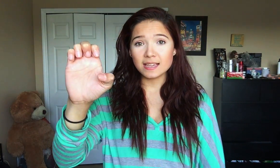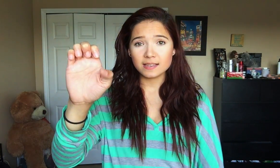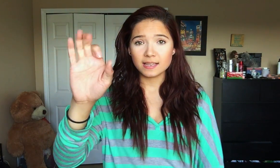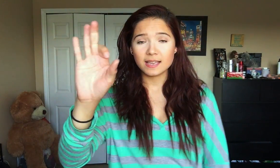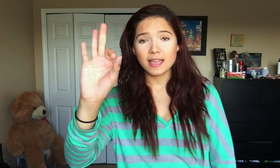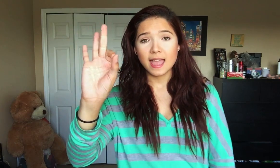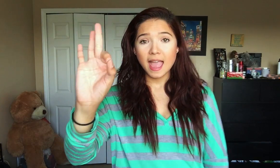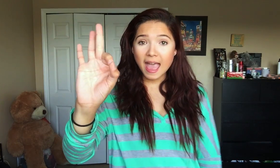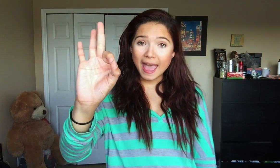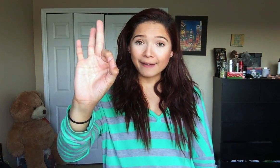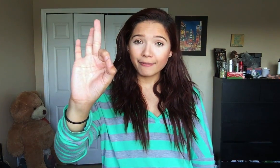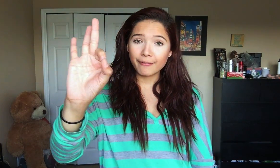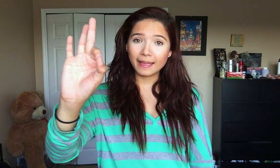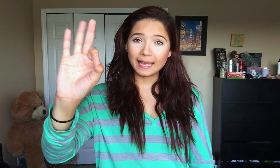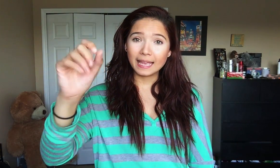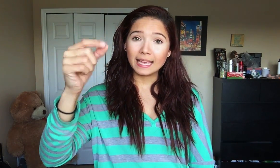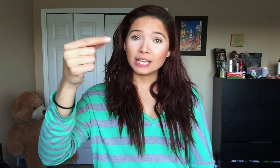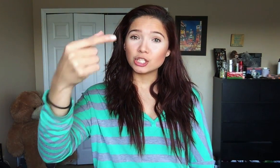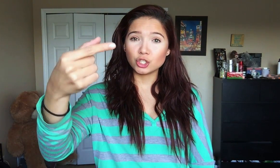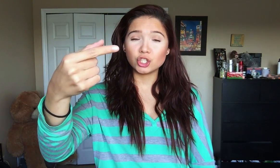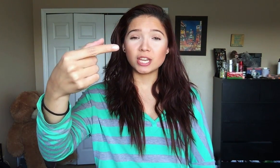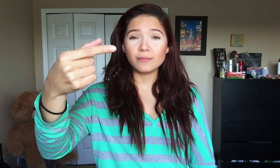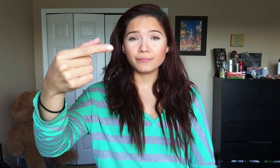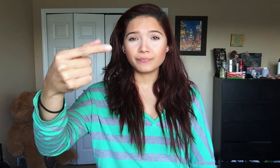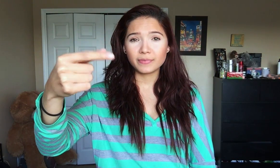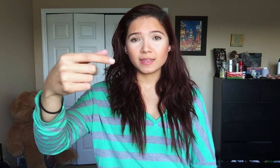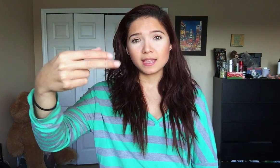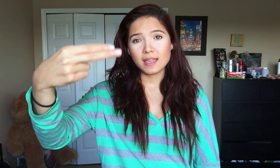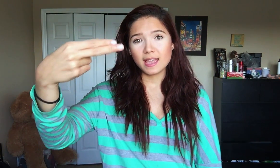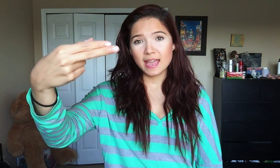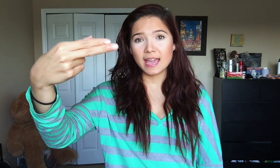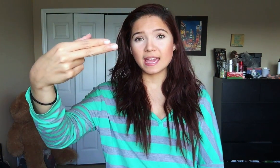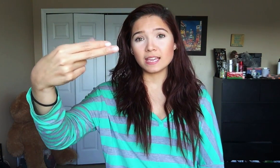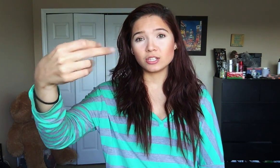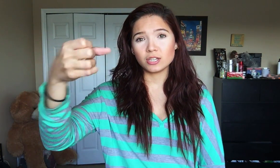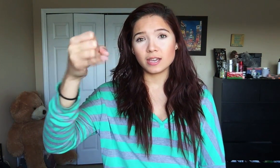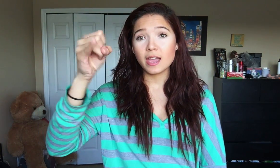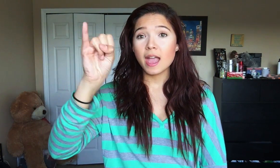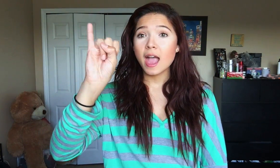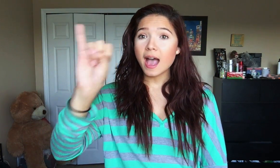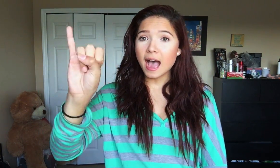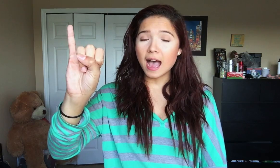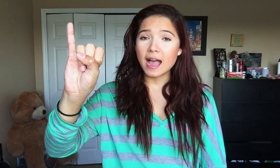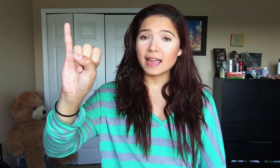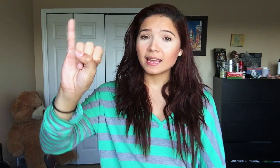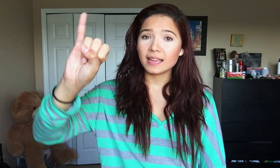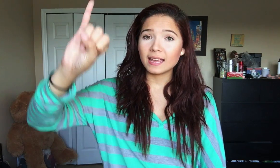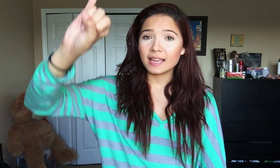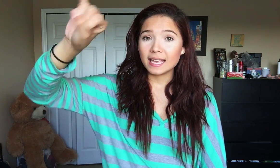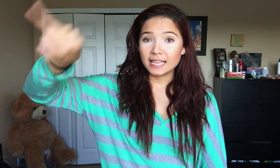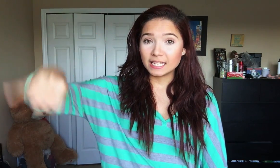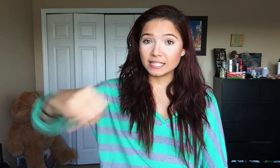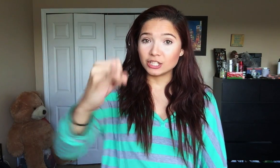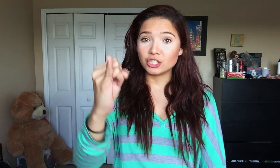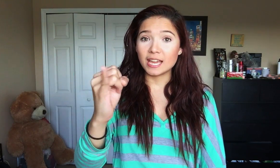F G H I J